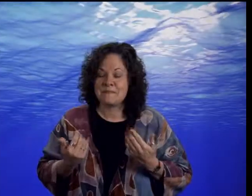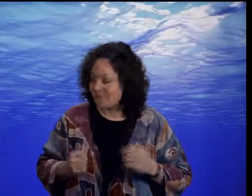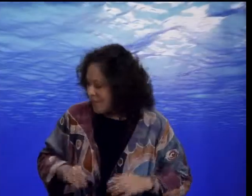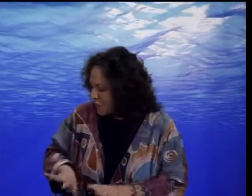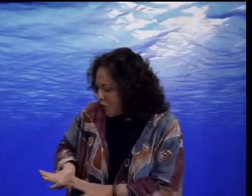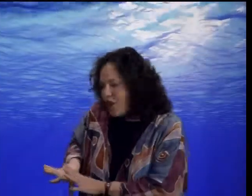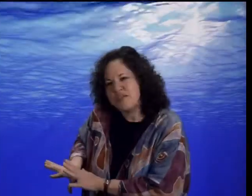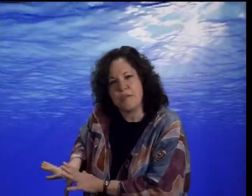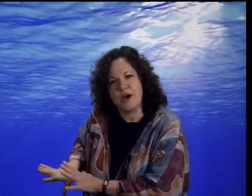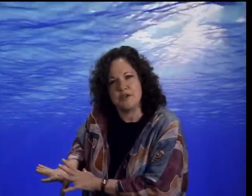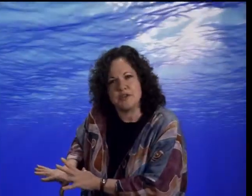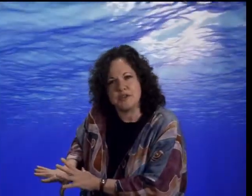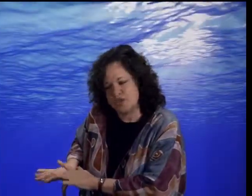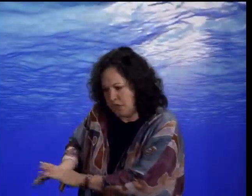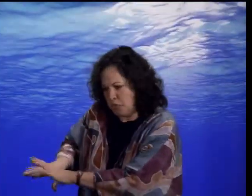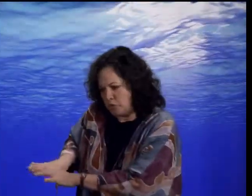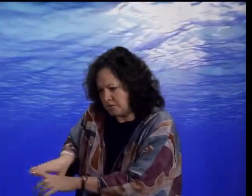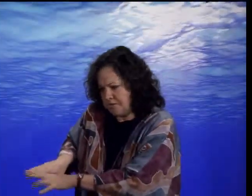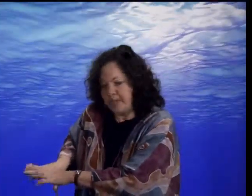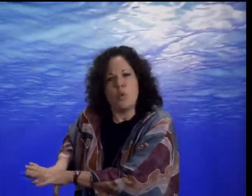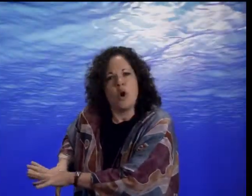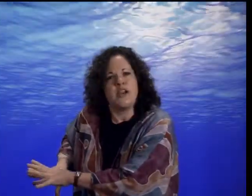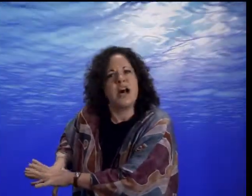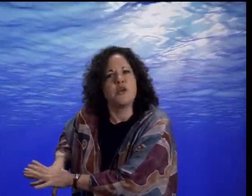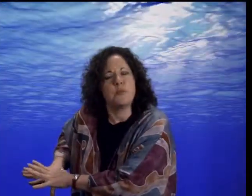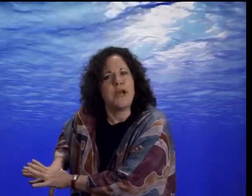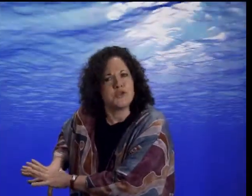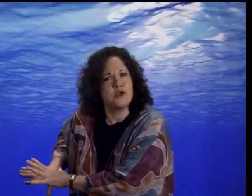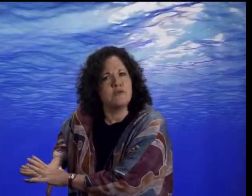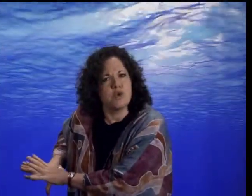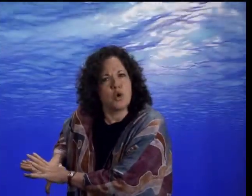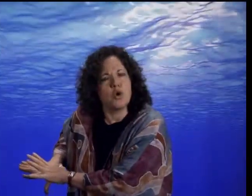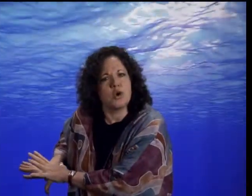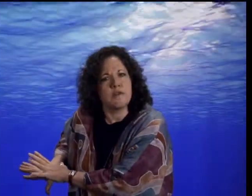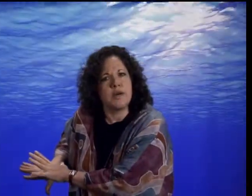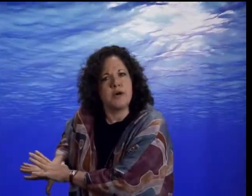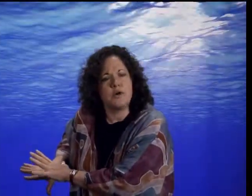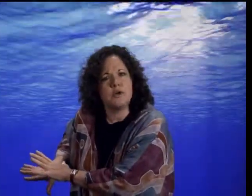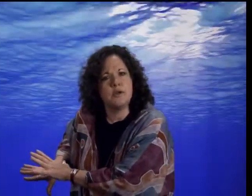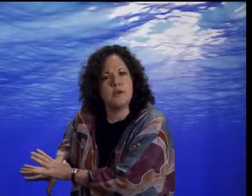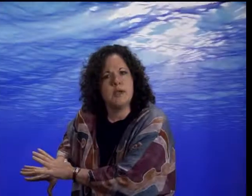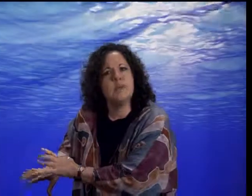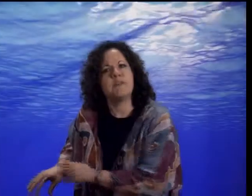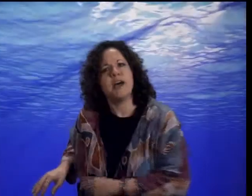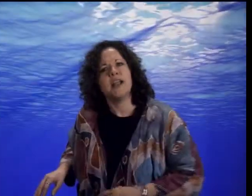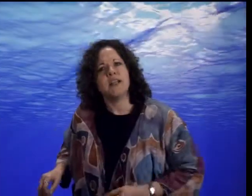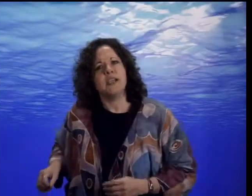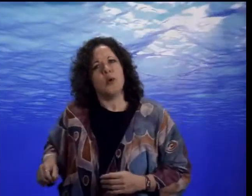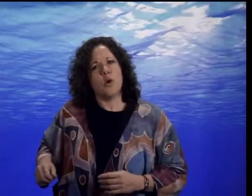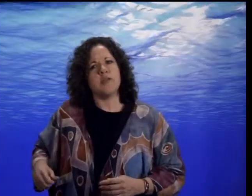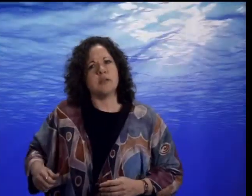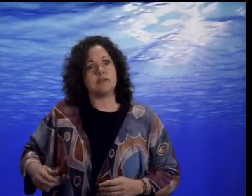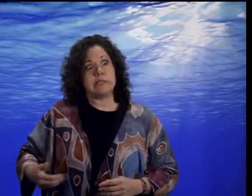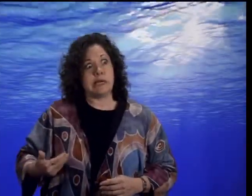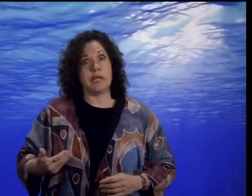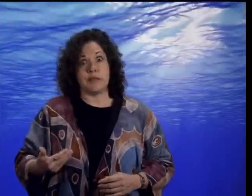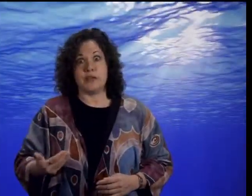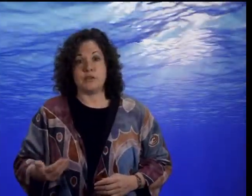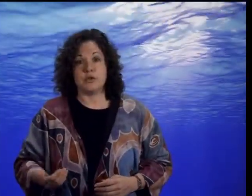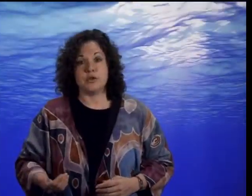Well, all of the puddle fish were in one huddled mass over in a corner of the puddle. But finally, one of them got up enough nerve